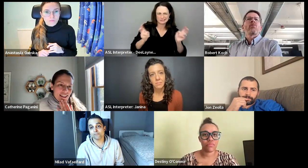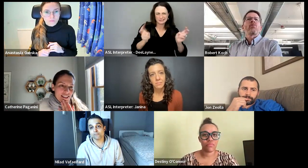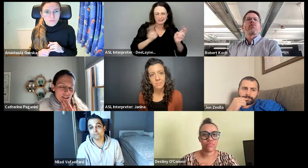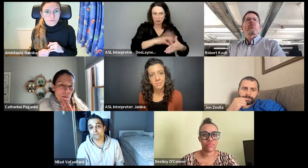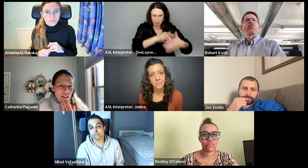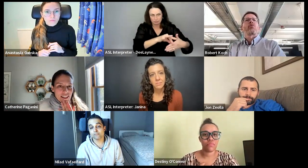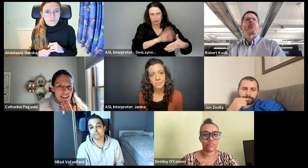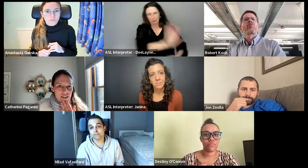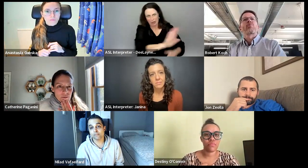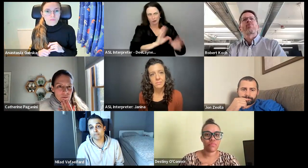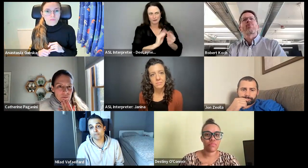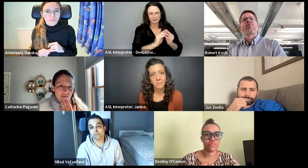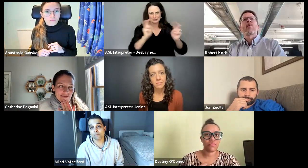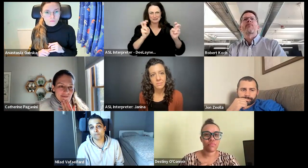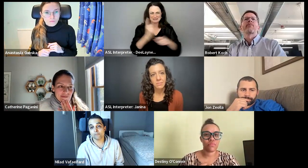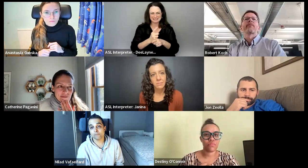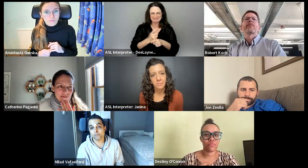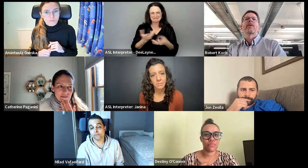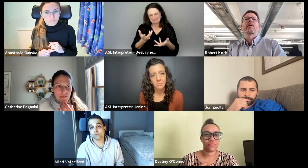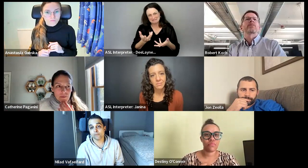the core of the conference topic, right? So.